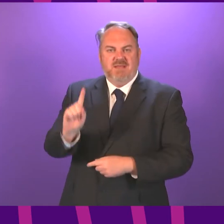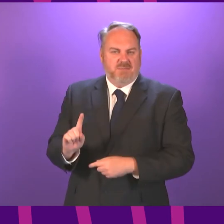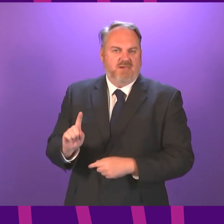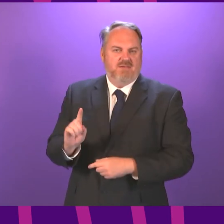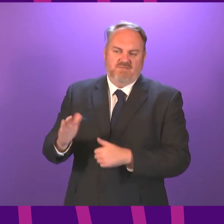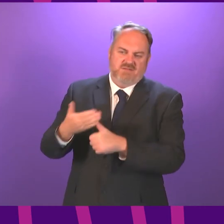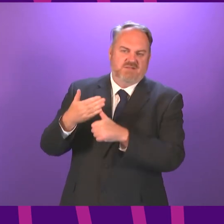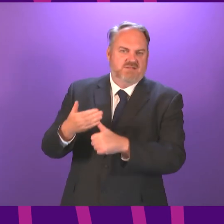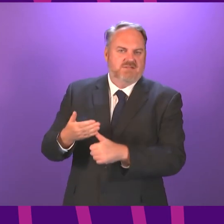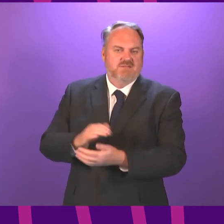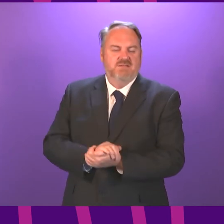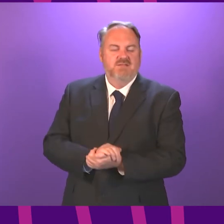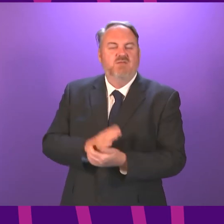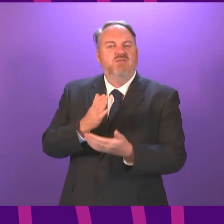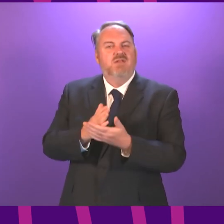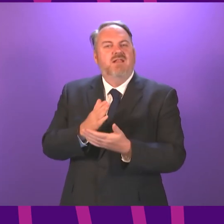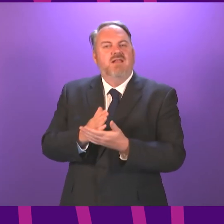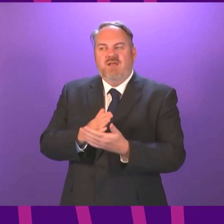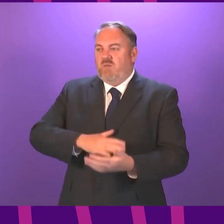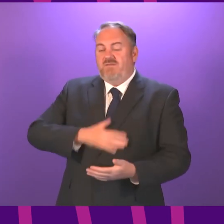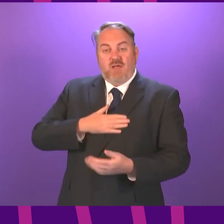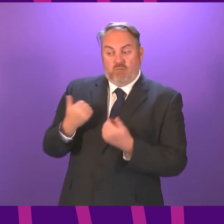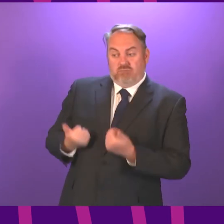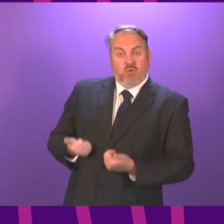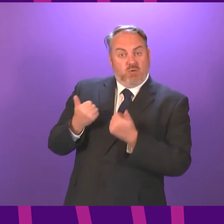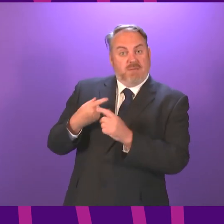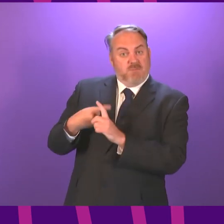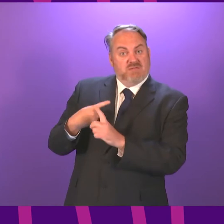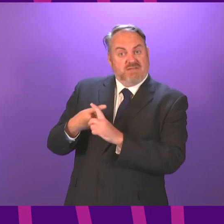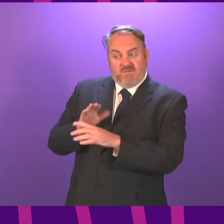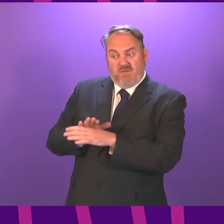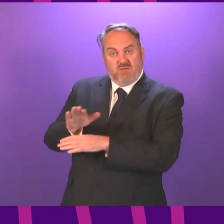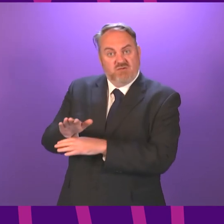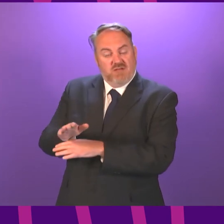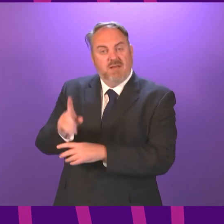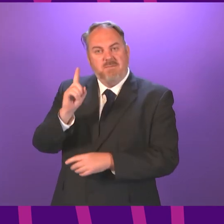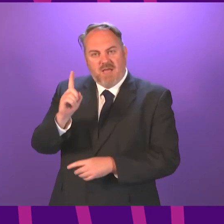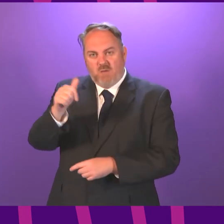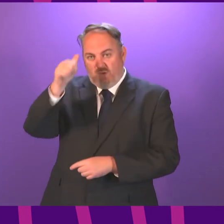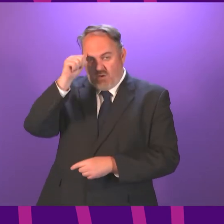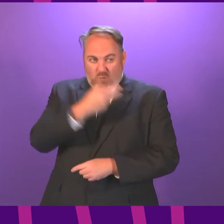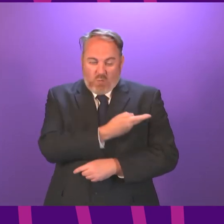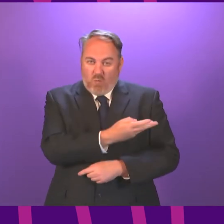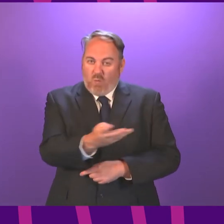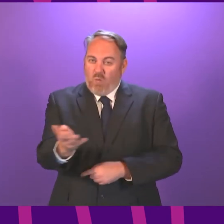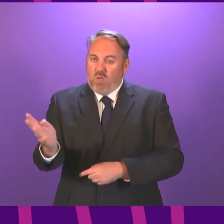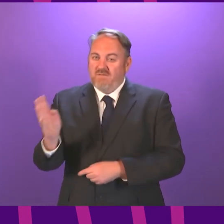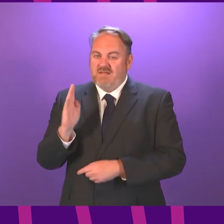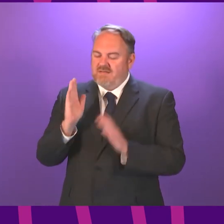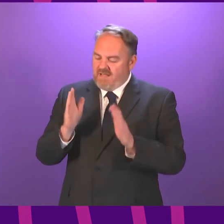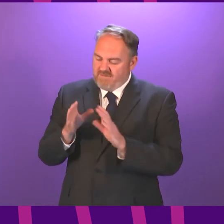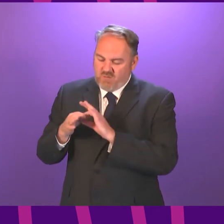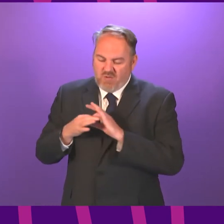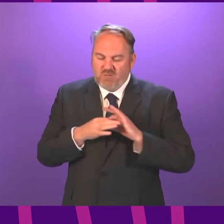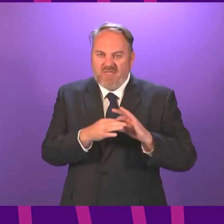while it is the vaccines that are offering us real hope for the future, it remains the case that we all have a role to play in getting us back to normal.